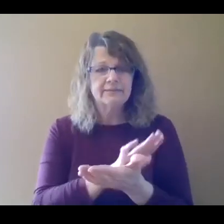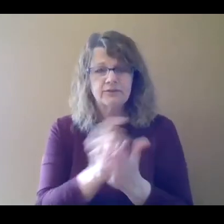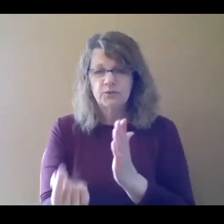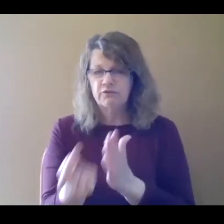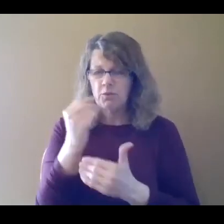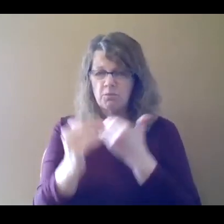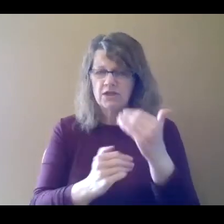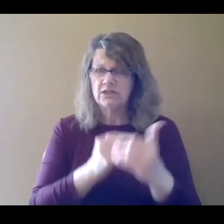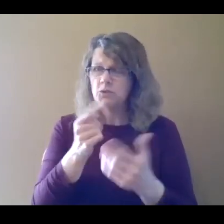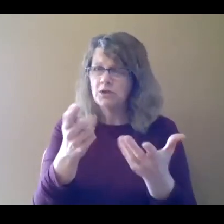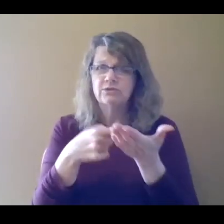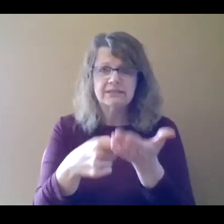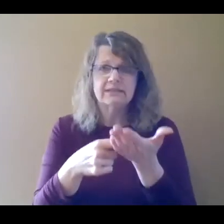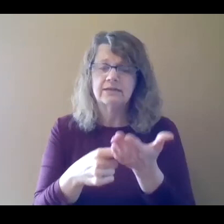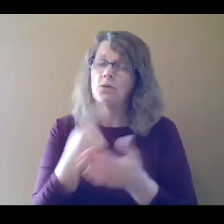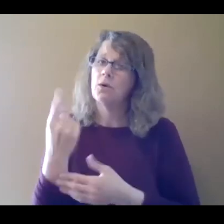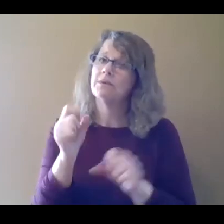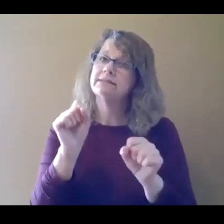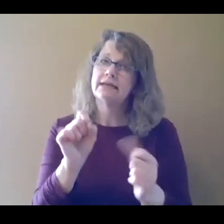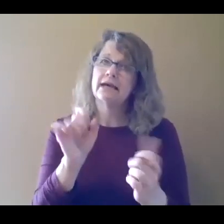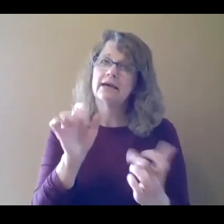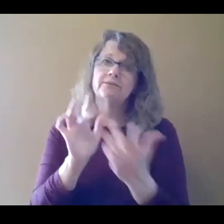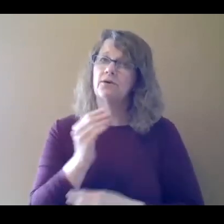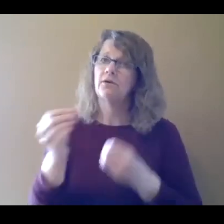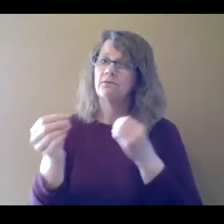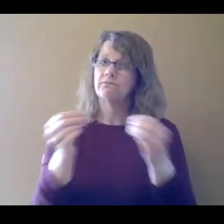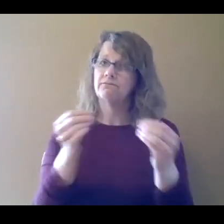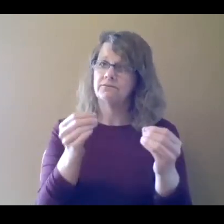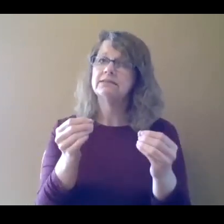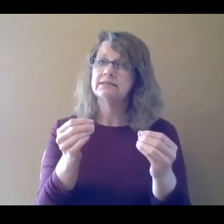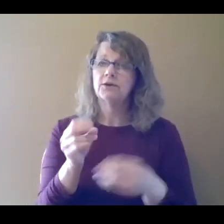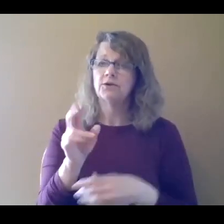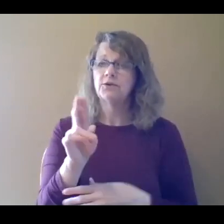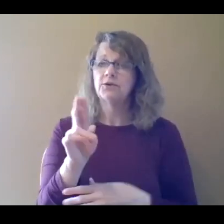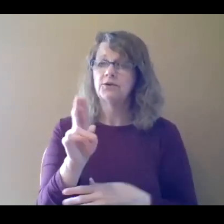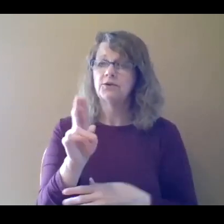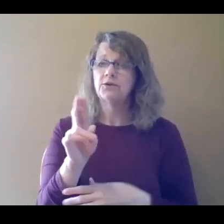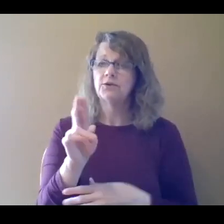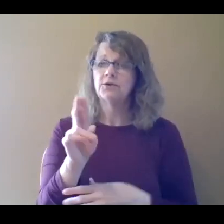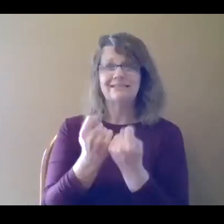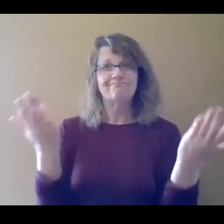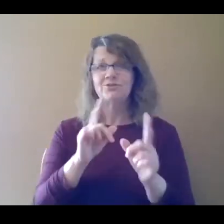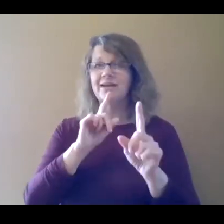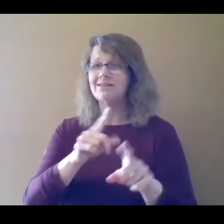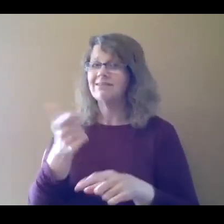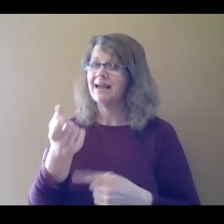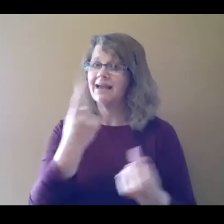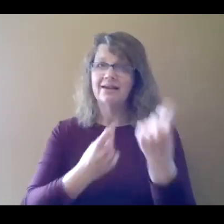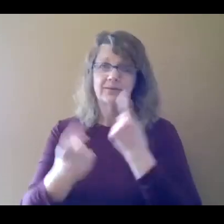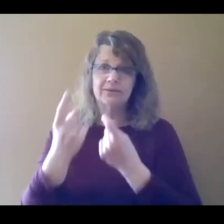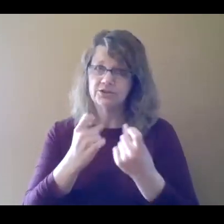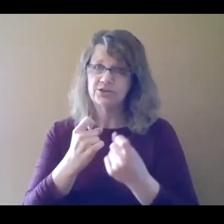process, you are always welcome to reach out to our office. The UDS team is here to answer any questions that you may have.